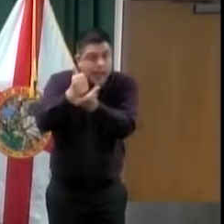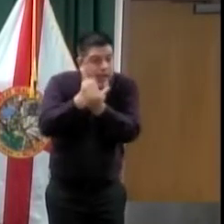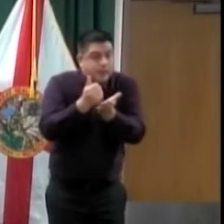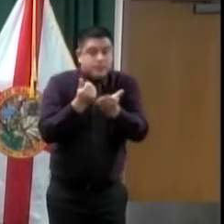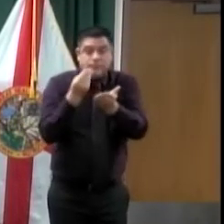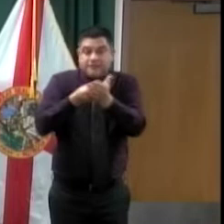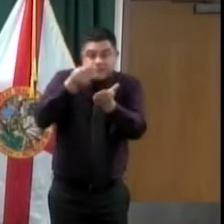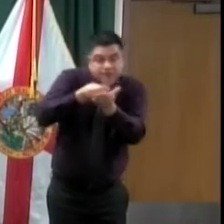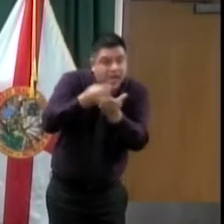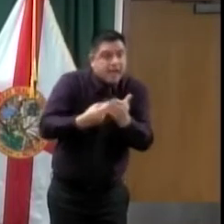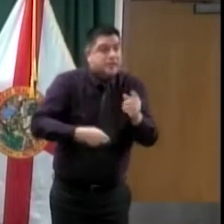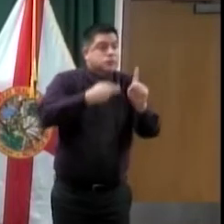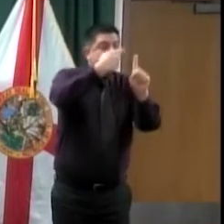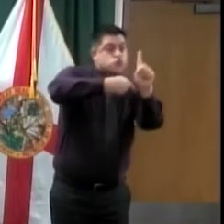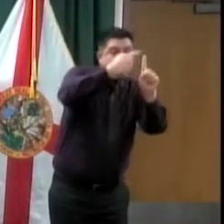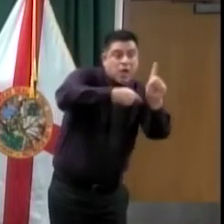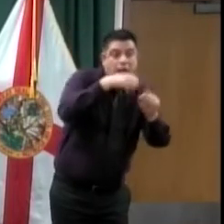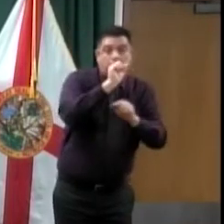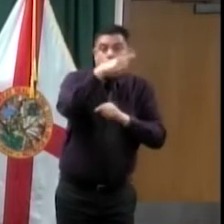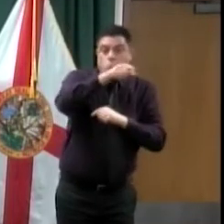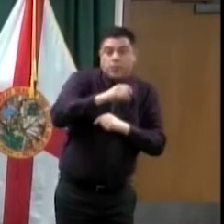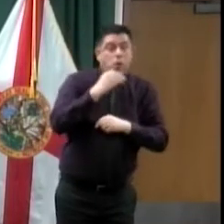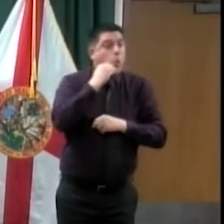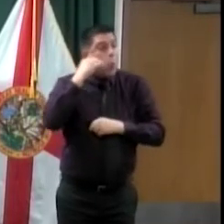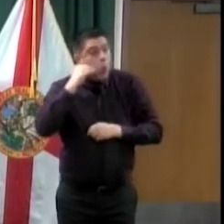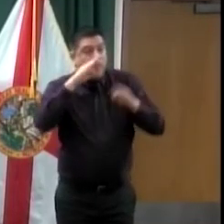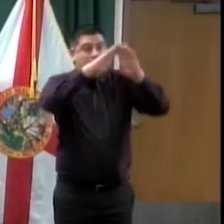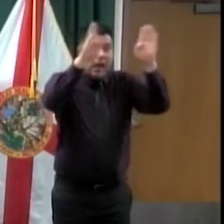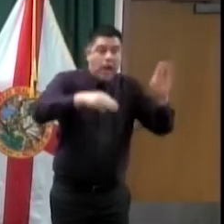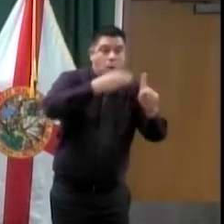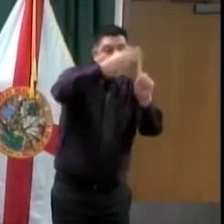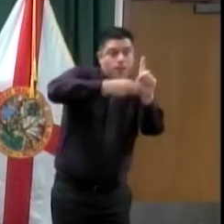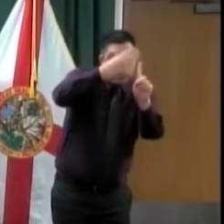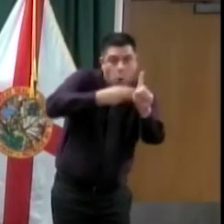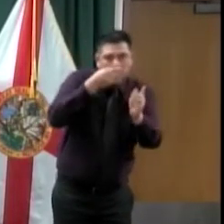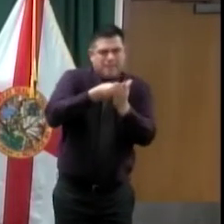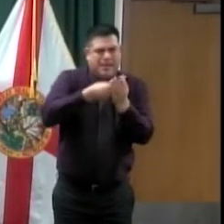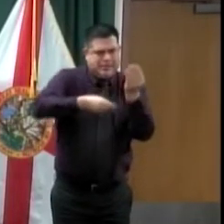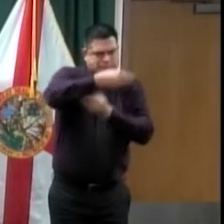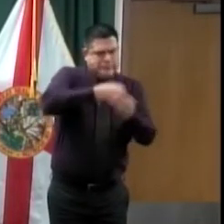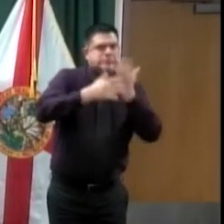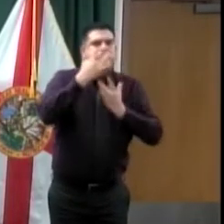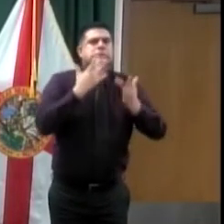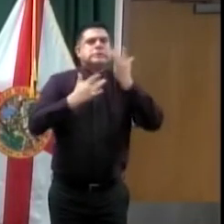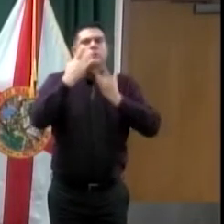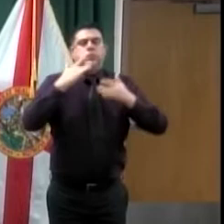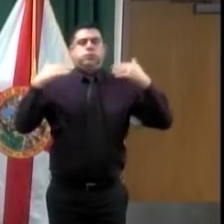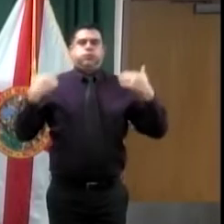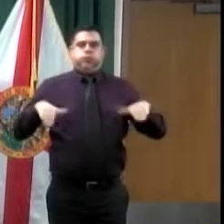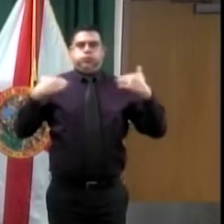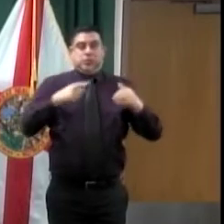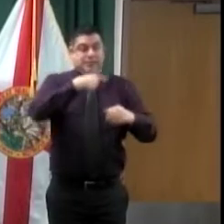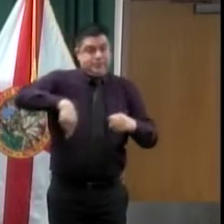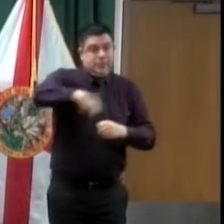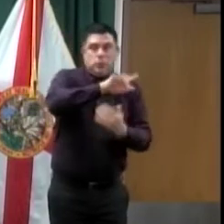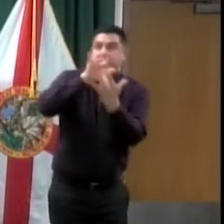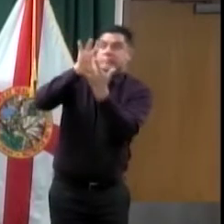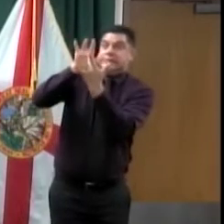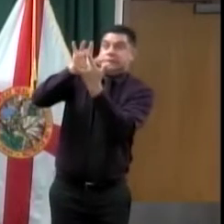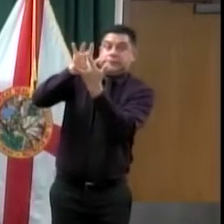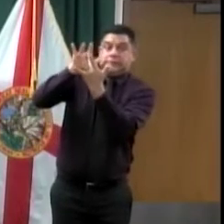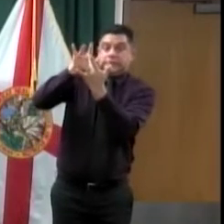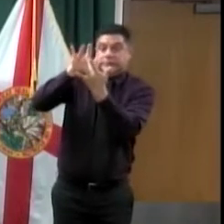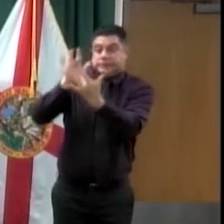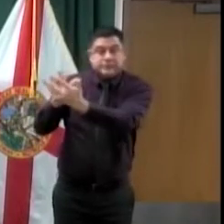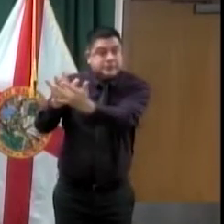to tick up pretty high. So we have all these challenges. The good news is here in Seminole County, we have good staff that are tracking that.